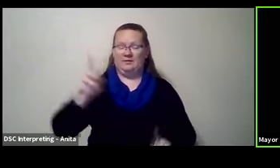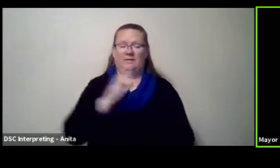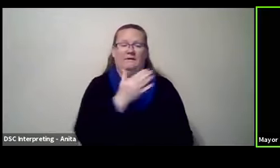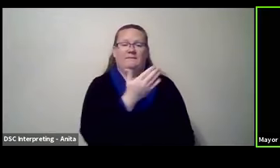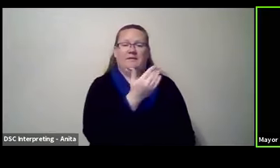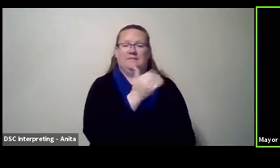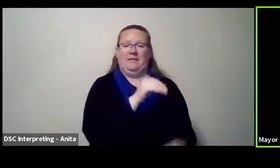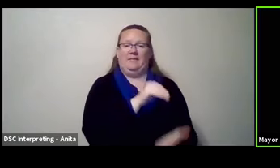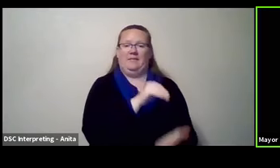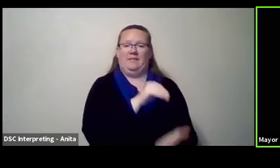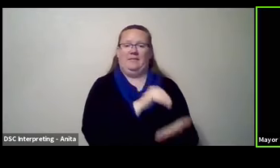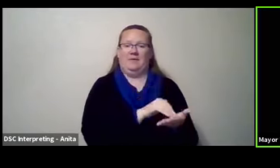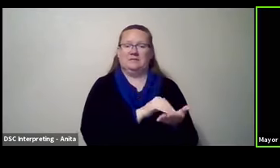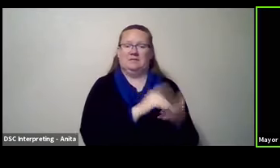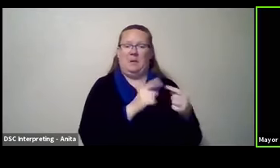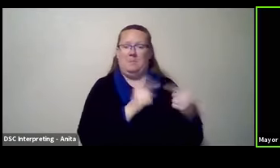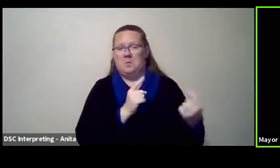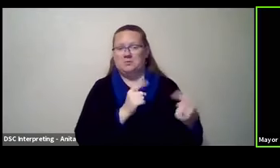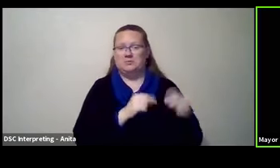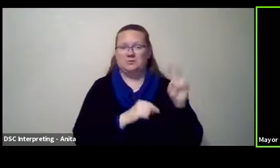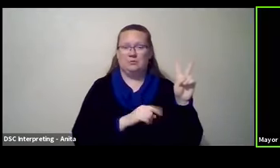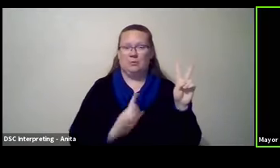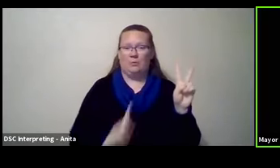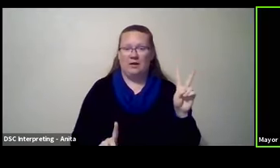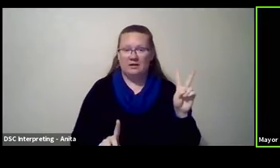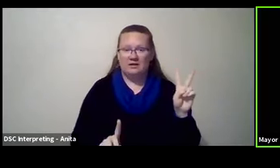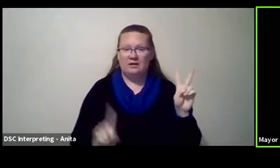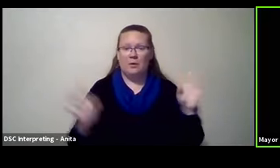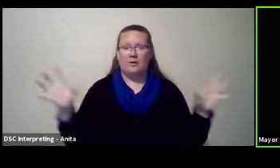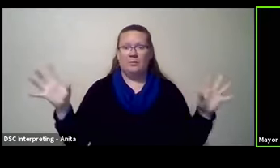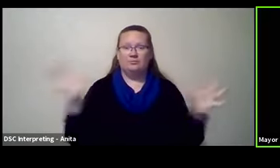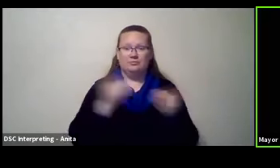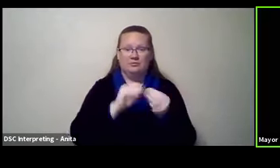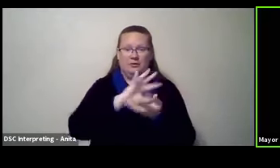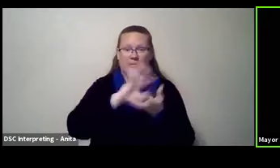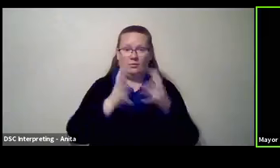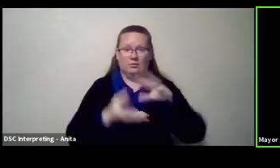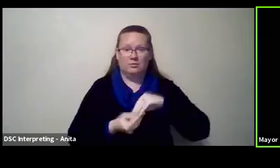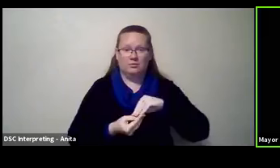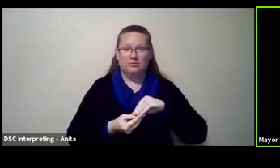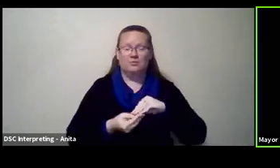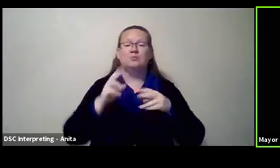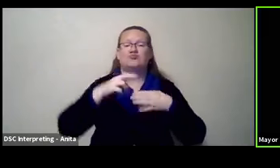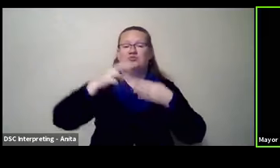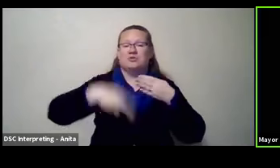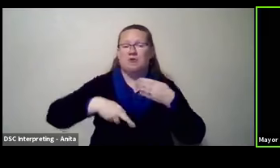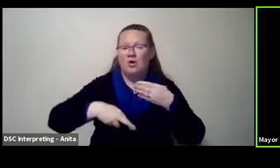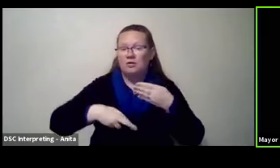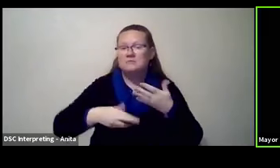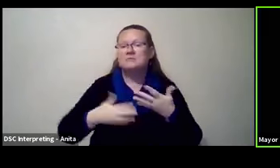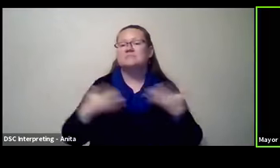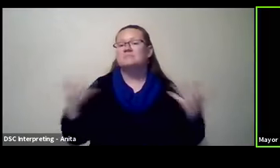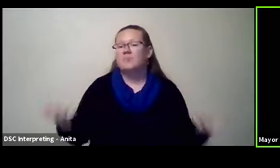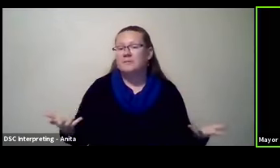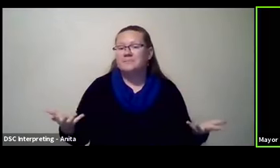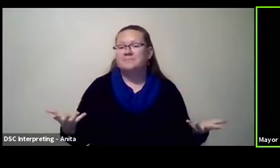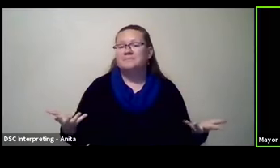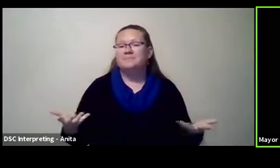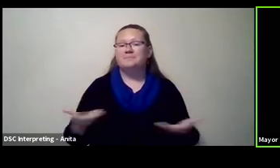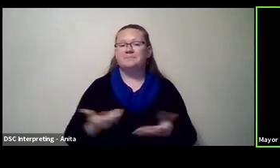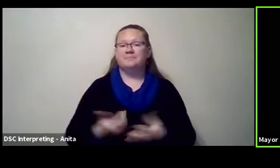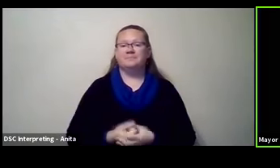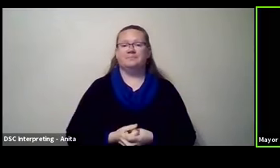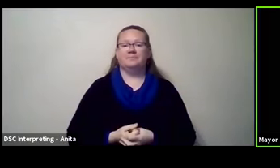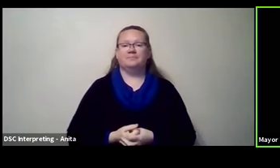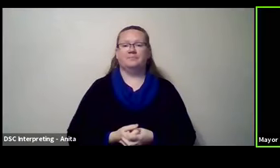people opposing it, two to one, and you mix all those numbers together, you get the result pretty close to what we have, which is, um, you know,